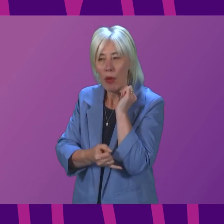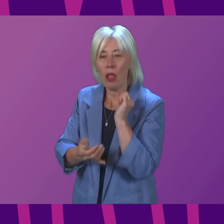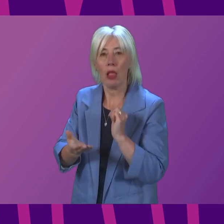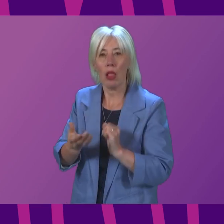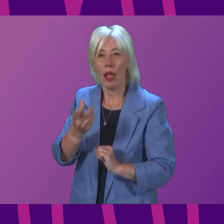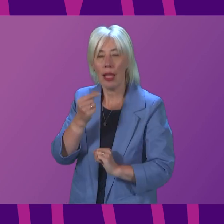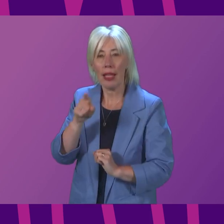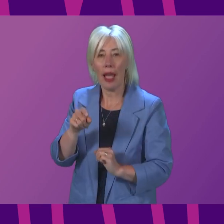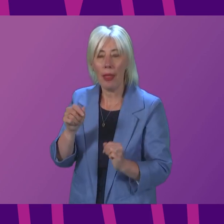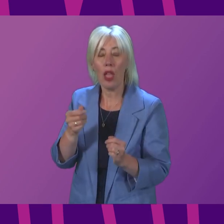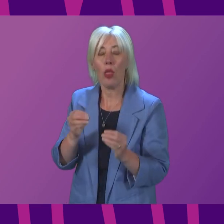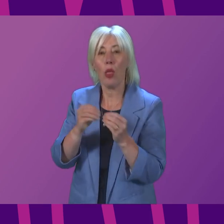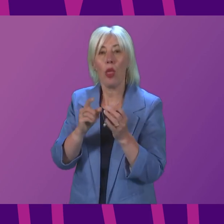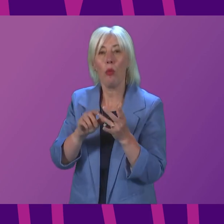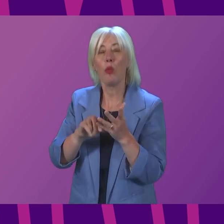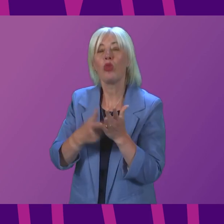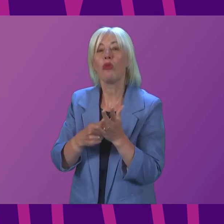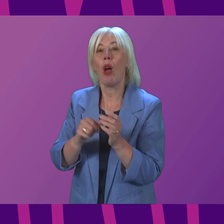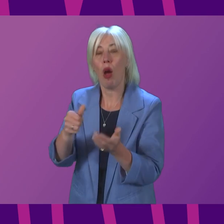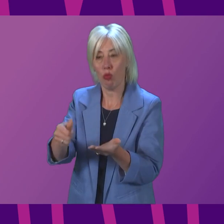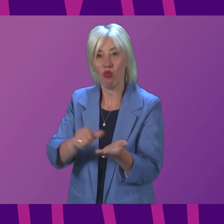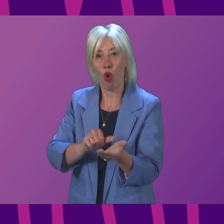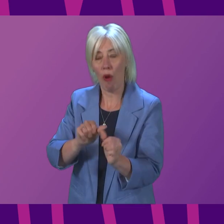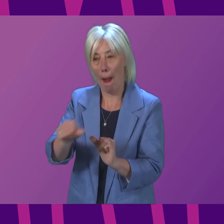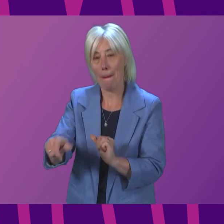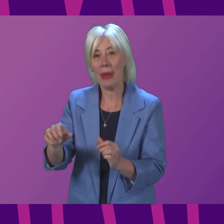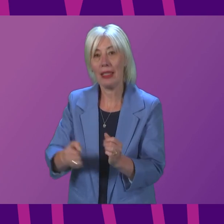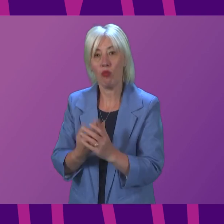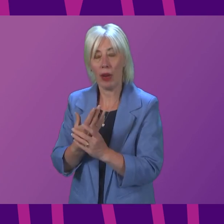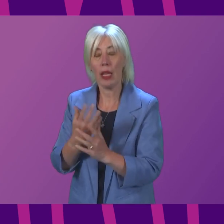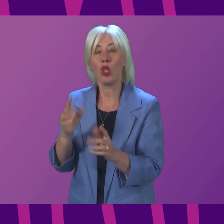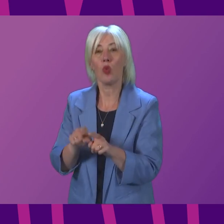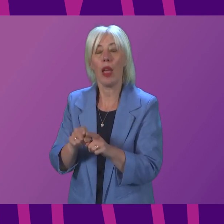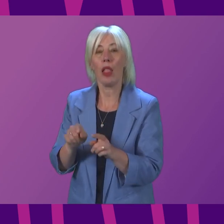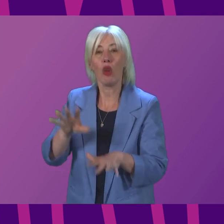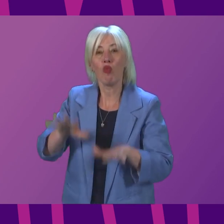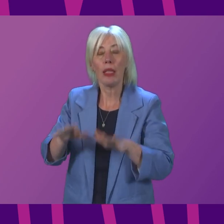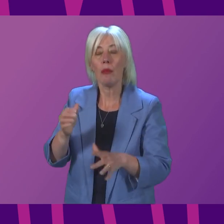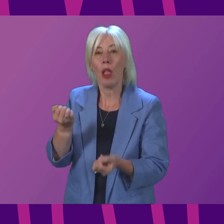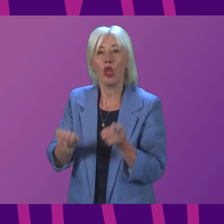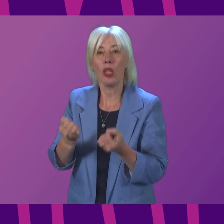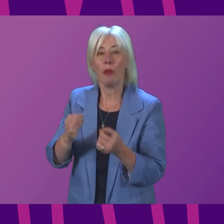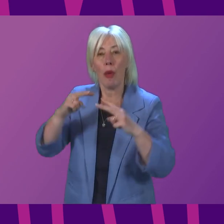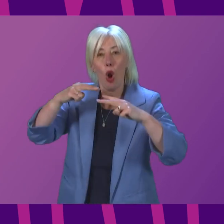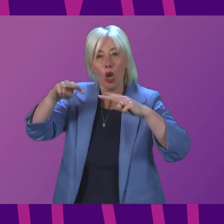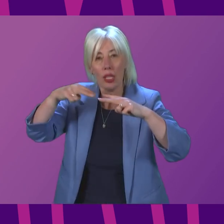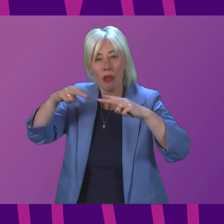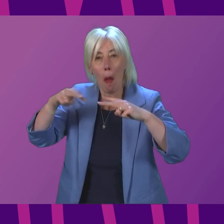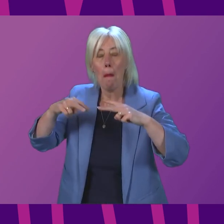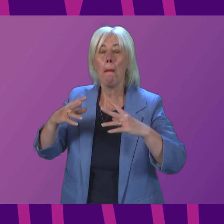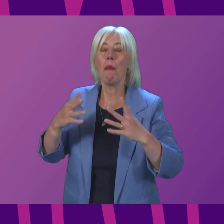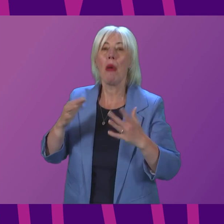Spring Booster programme? And will she ensure that where reasonable adjustments are required, such as for people who have autism and find large